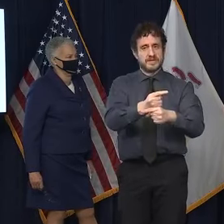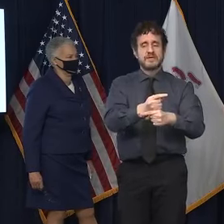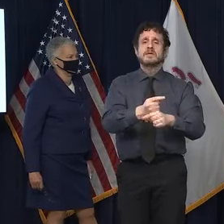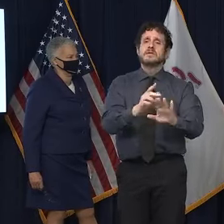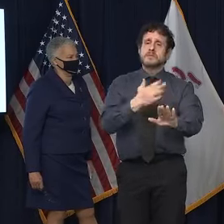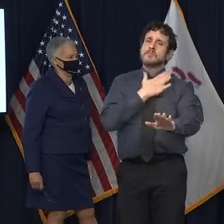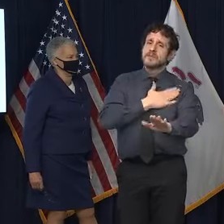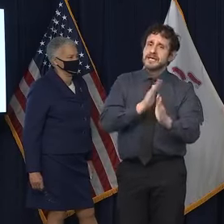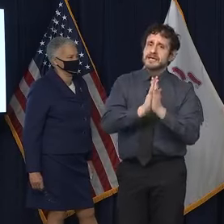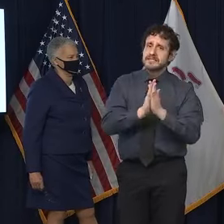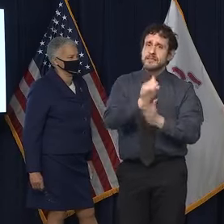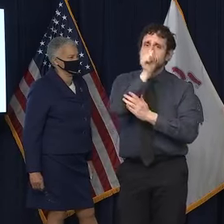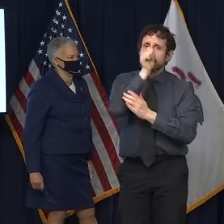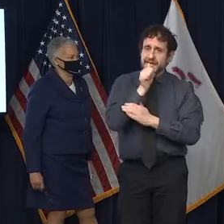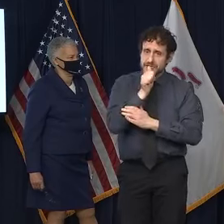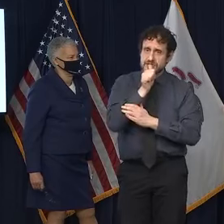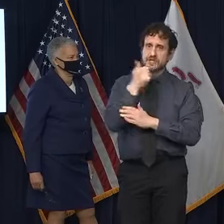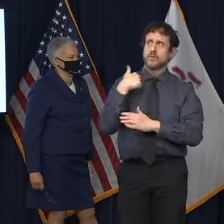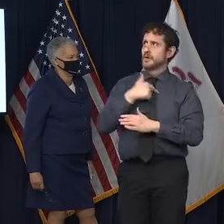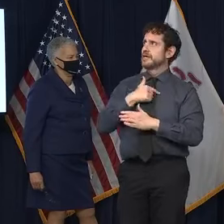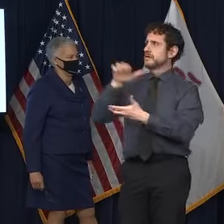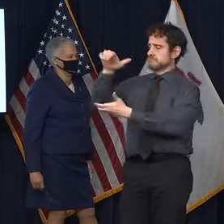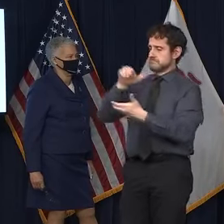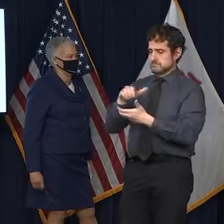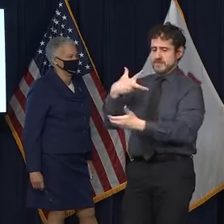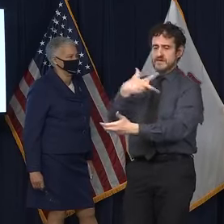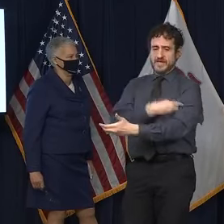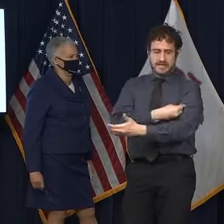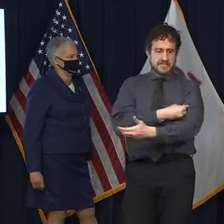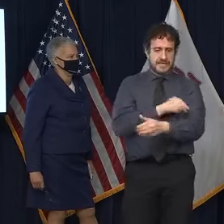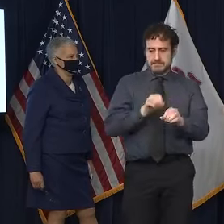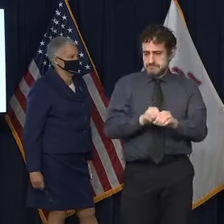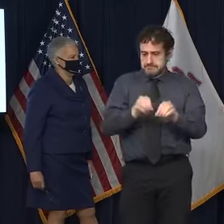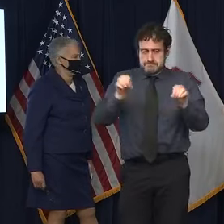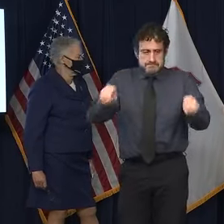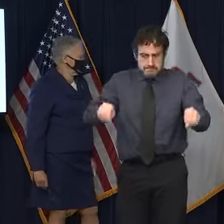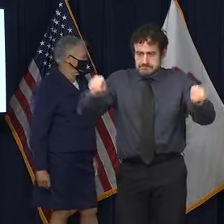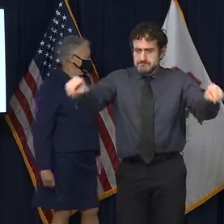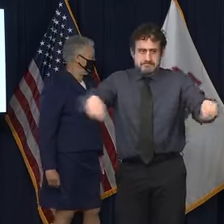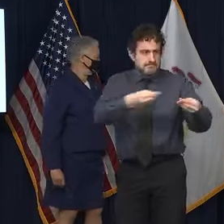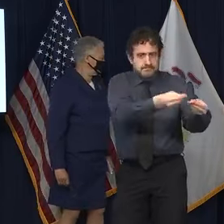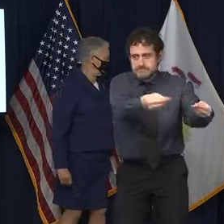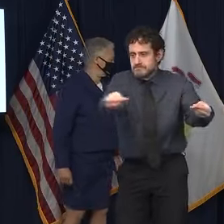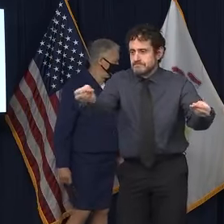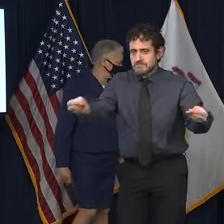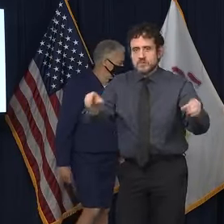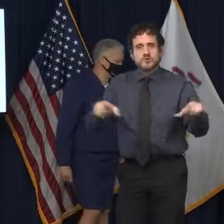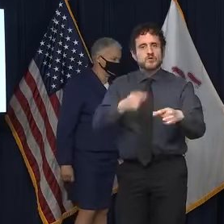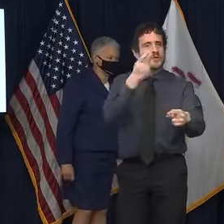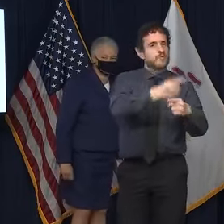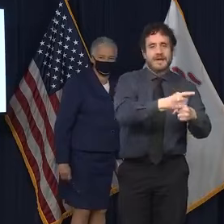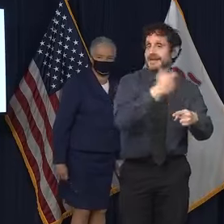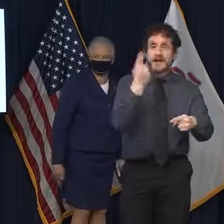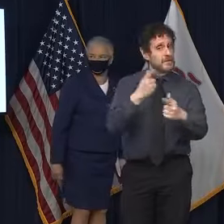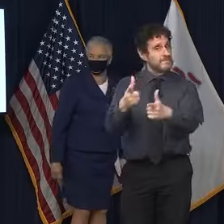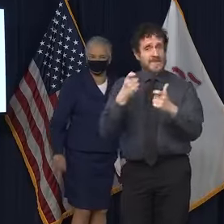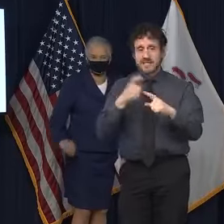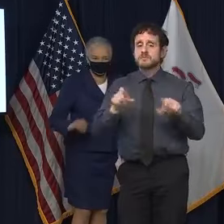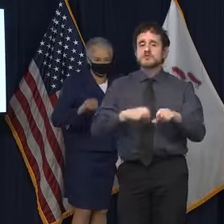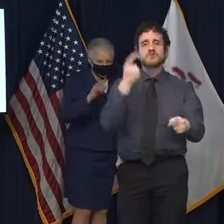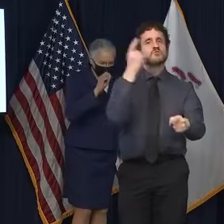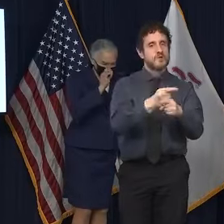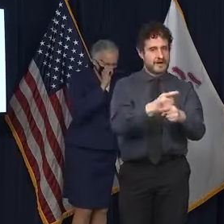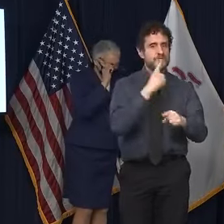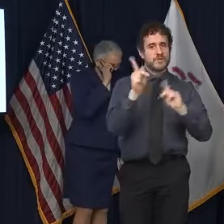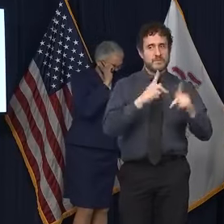Pritzker talk about so that we can get this right, not just fast, but right, uh, for all the people of Illinois. All right. Thanks everyone. Thank